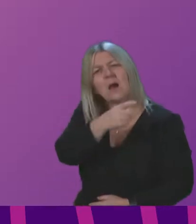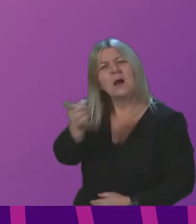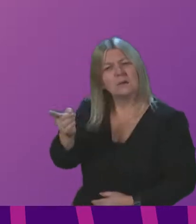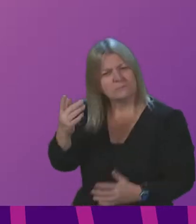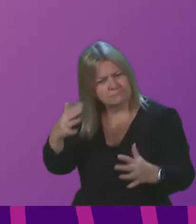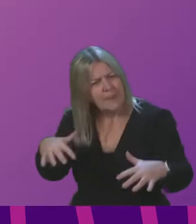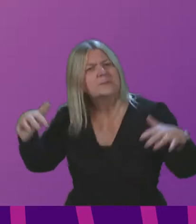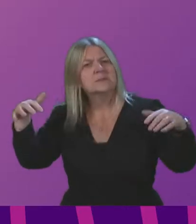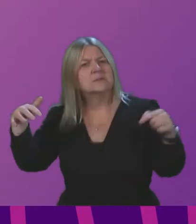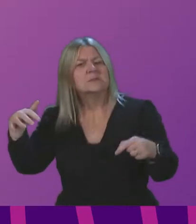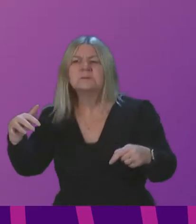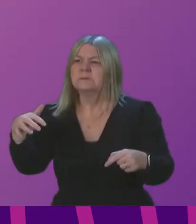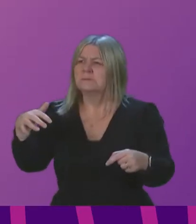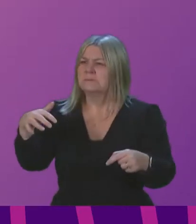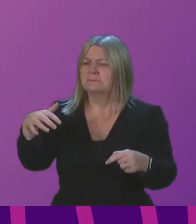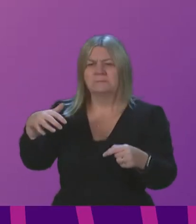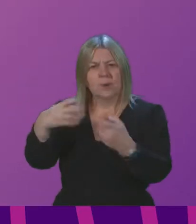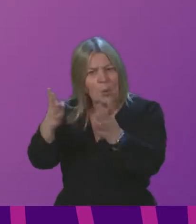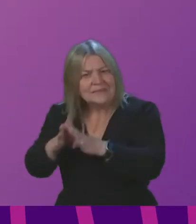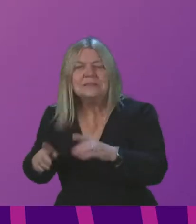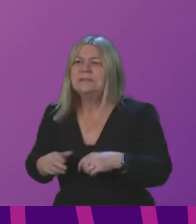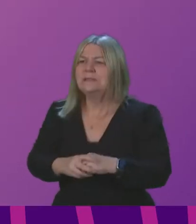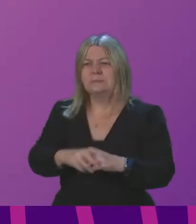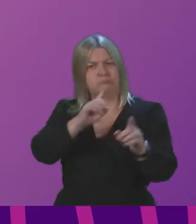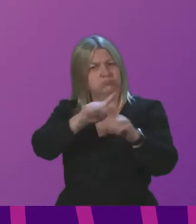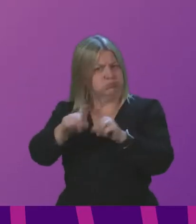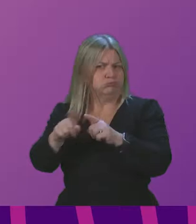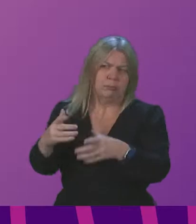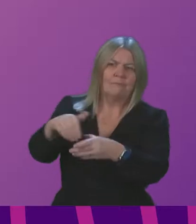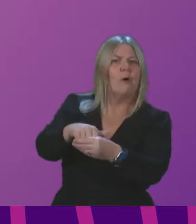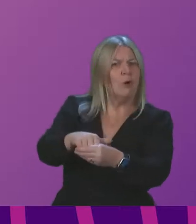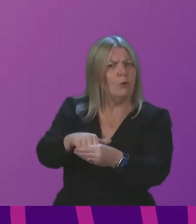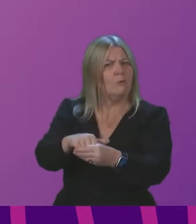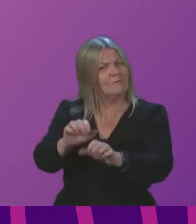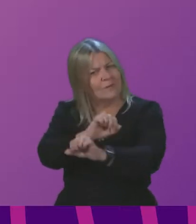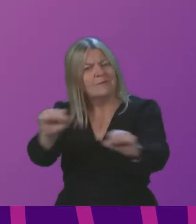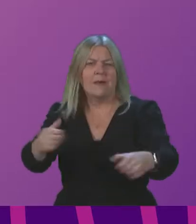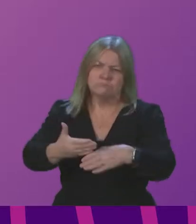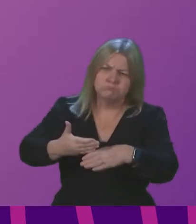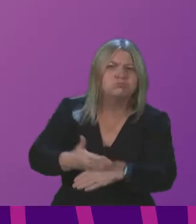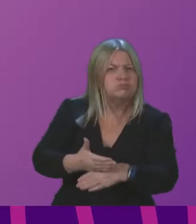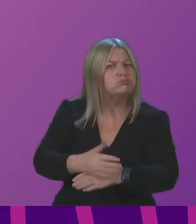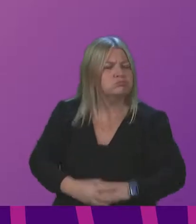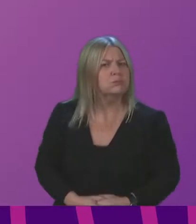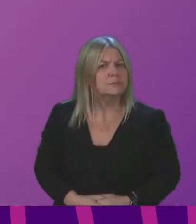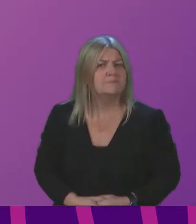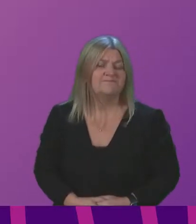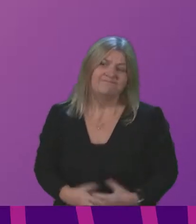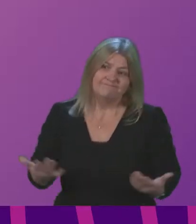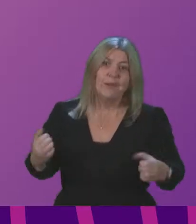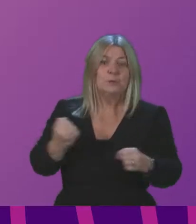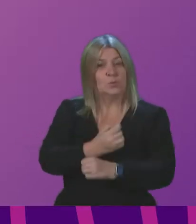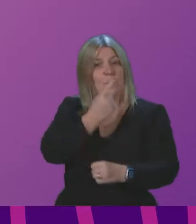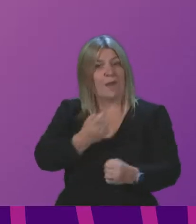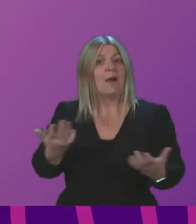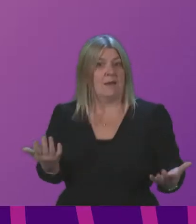staff who support it a huge debt of gratitude for the vital work they are all carrying out on our behalf. We are also doing what we can